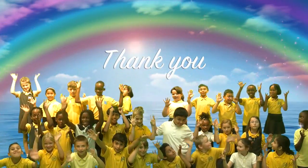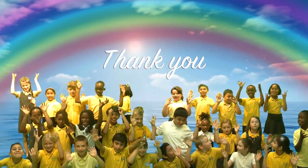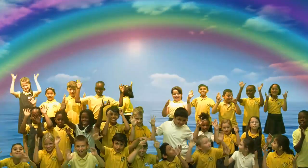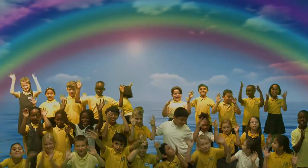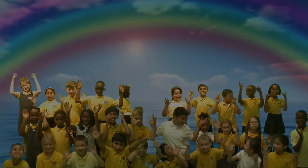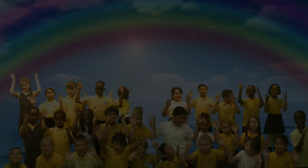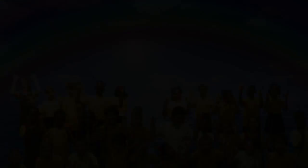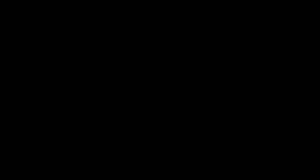tune. Thank